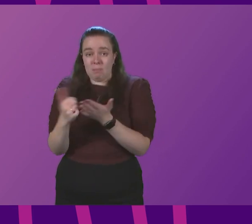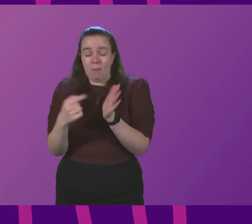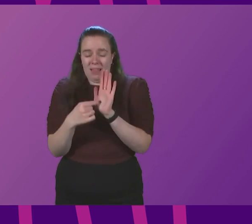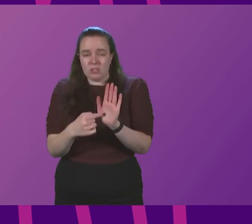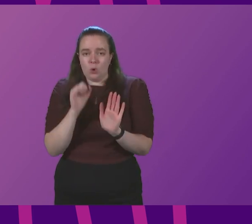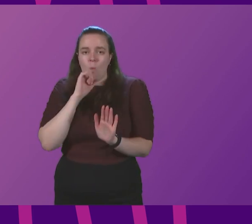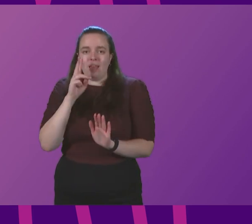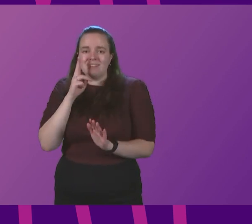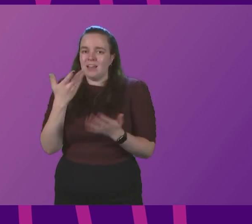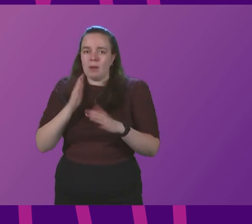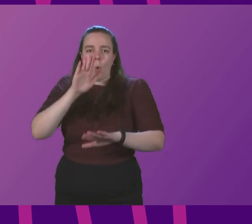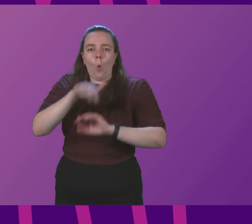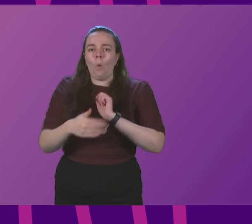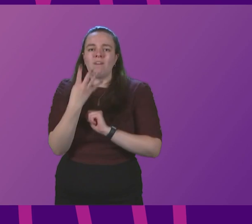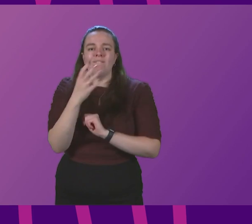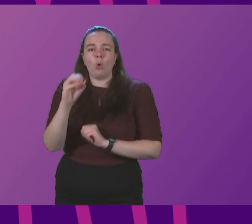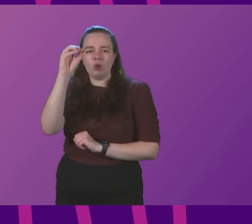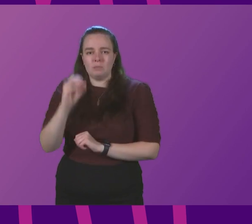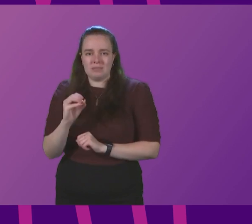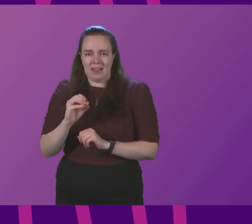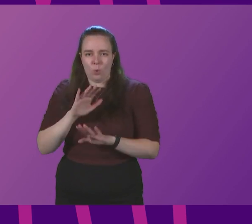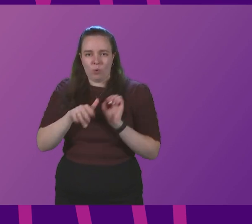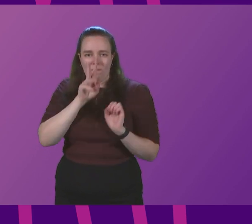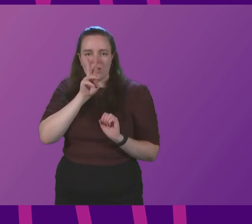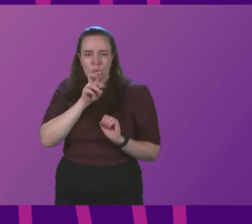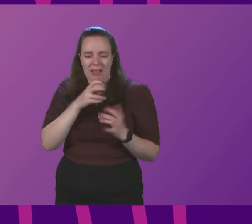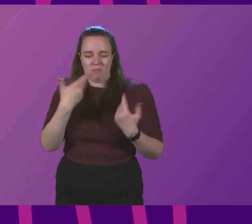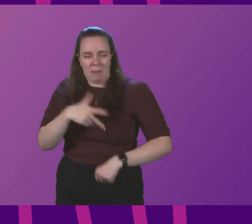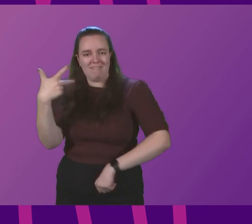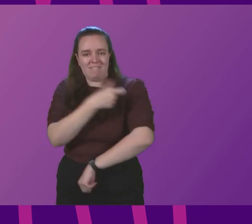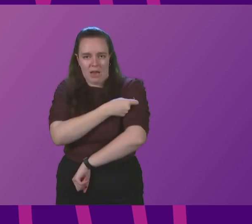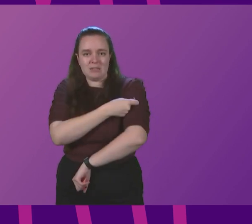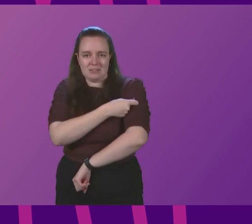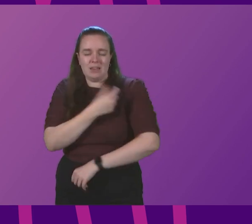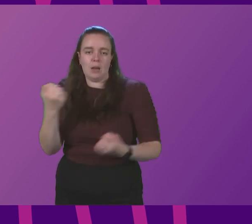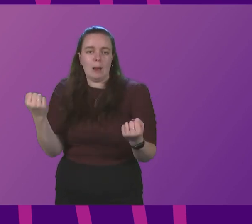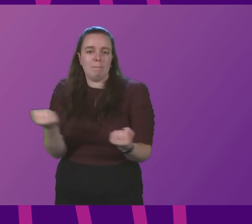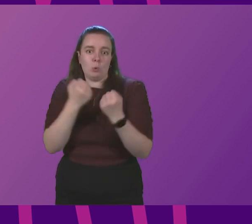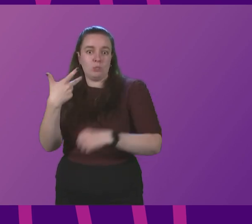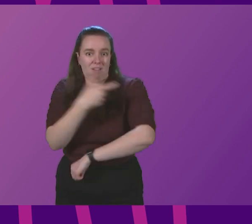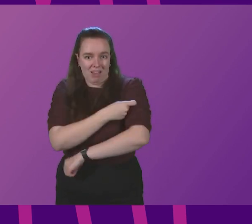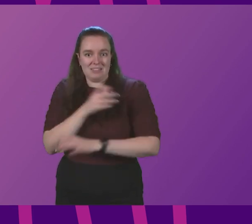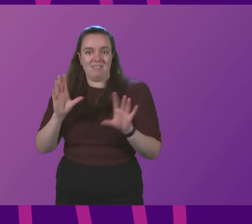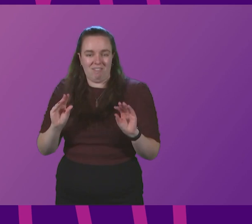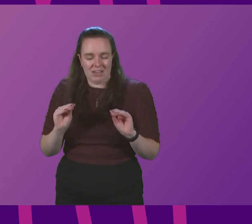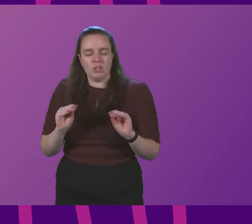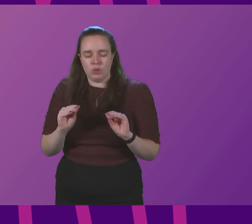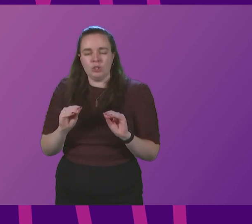see that we have gone over 40 per cent of the over 12 population having received a booster vaccination that is